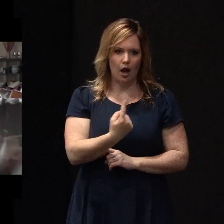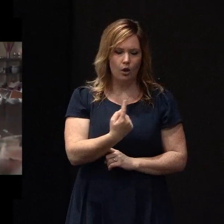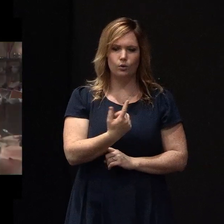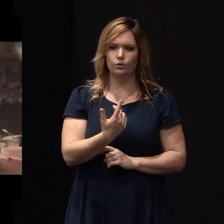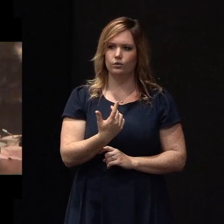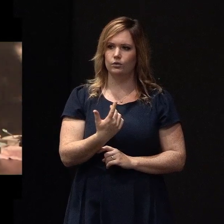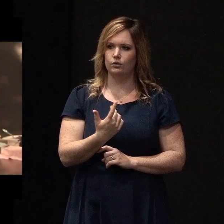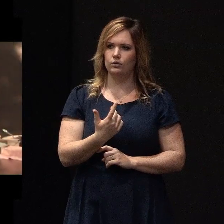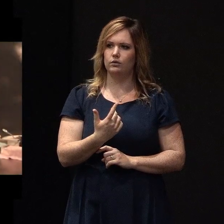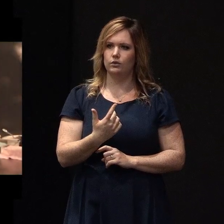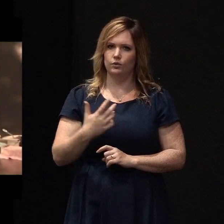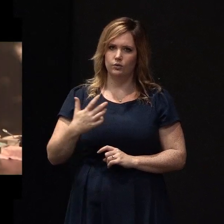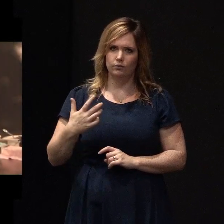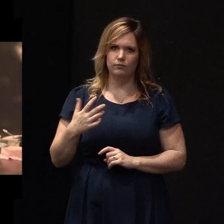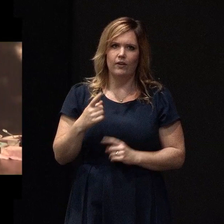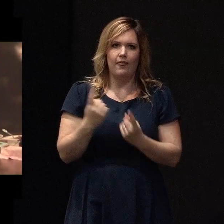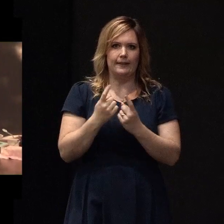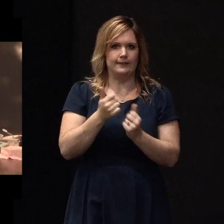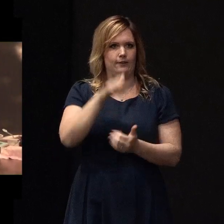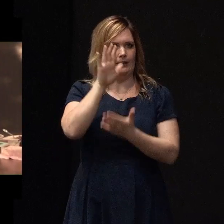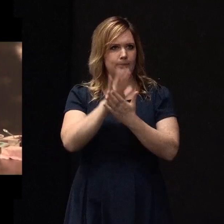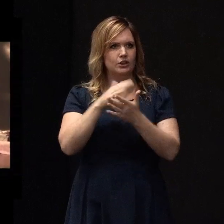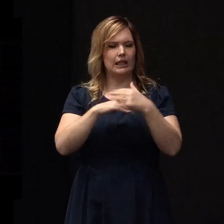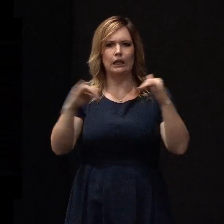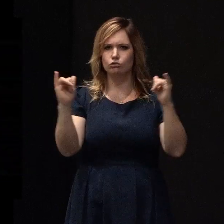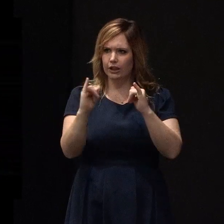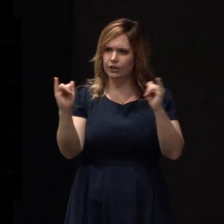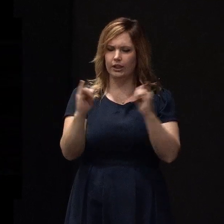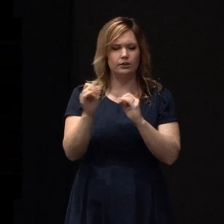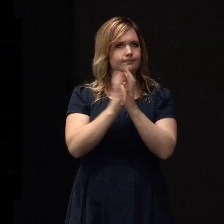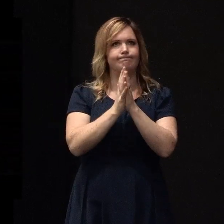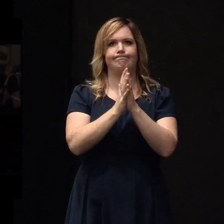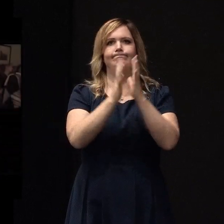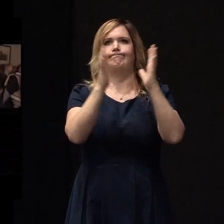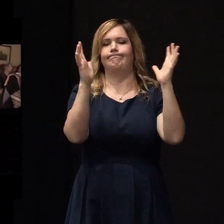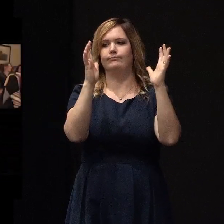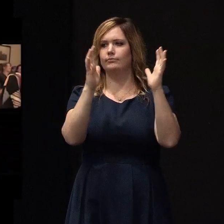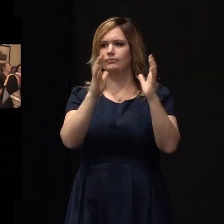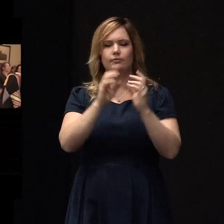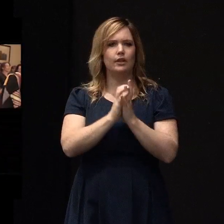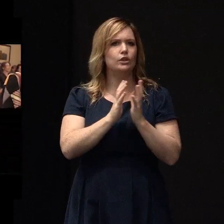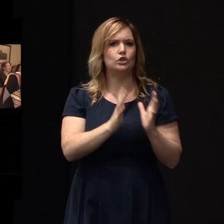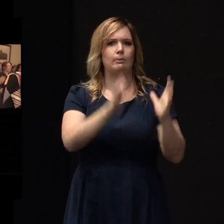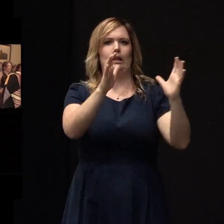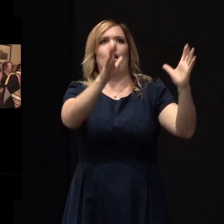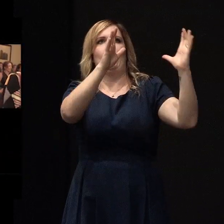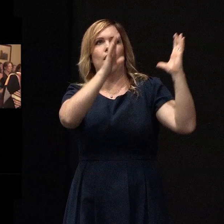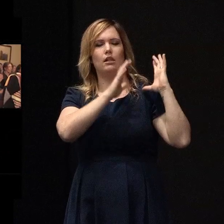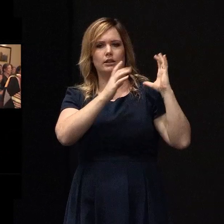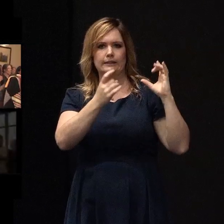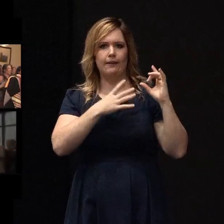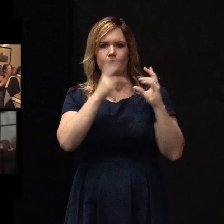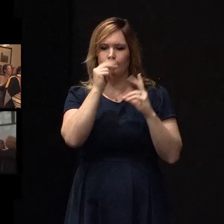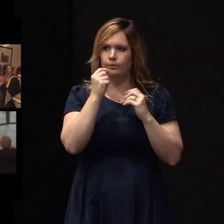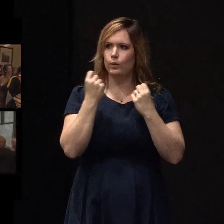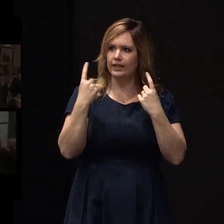What has happened in any tragedy is tremendous. It's too huge for you to comprehend.